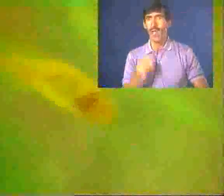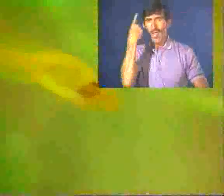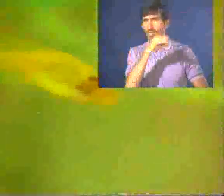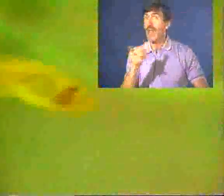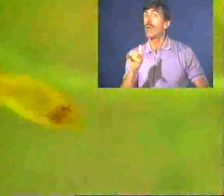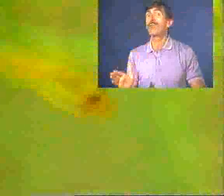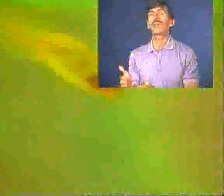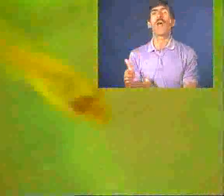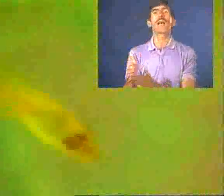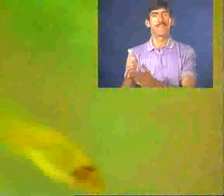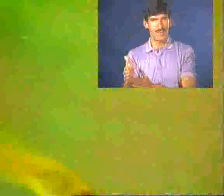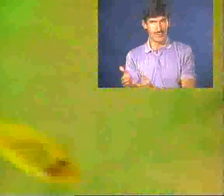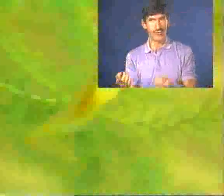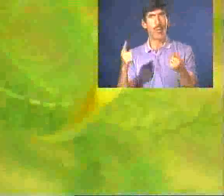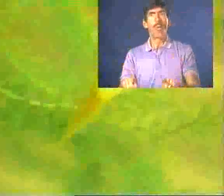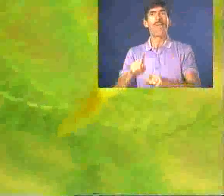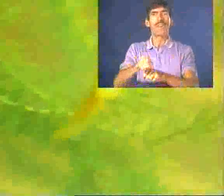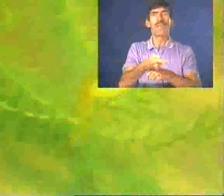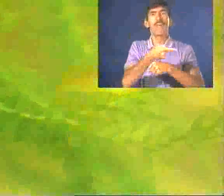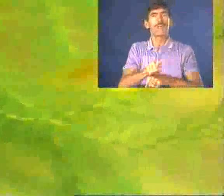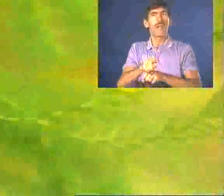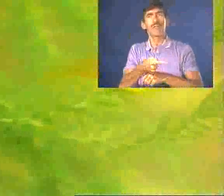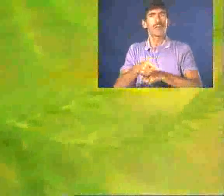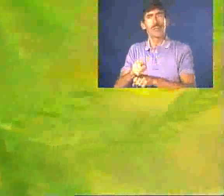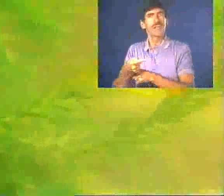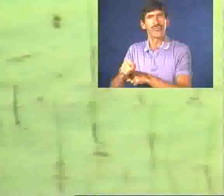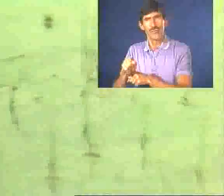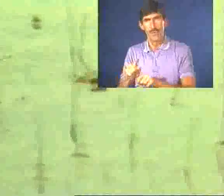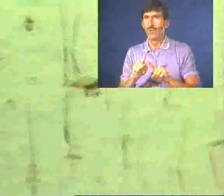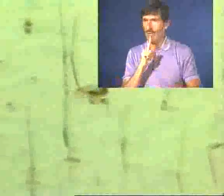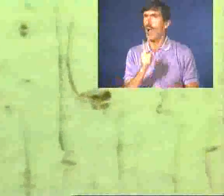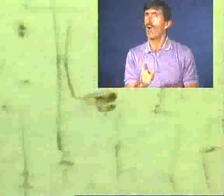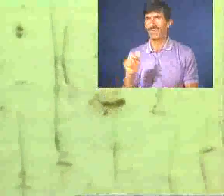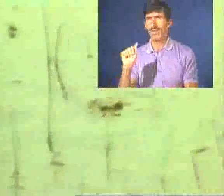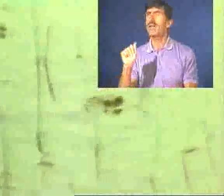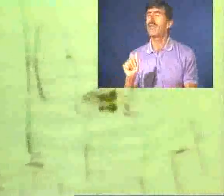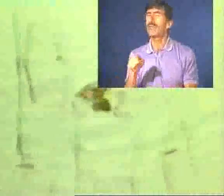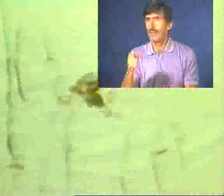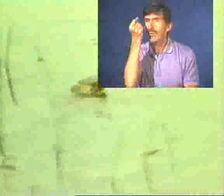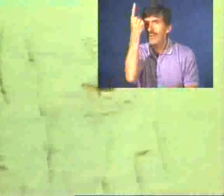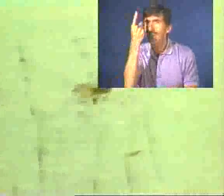They look just like fish, when they give the tails a swish. They're amphibians, you see.